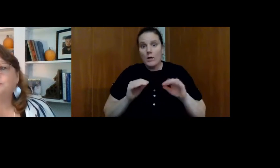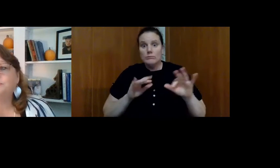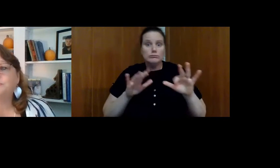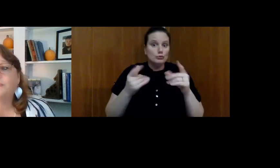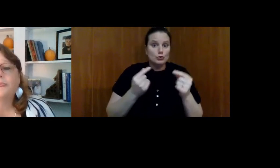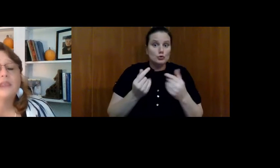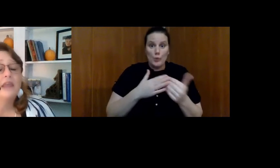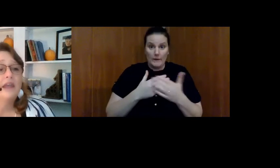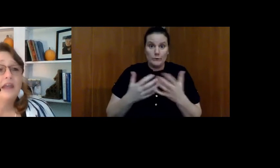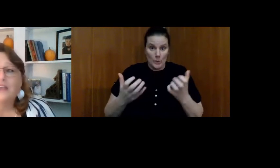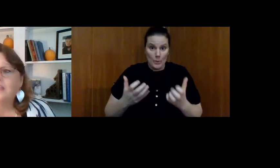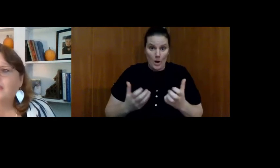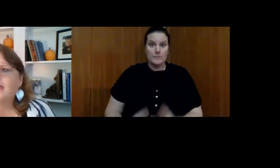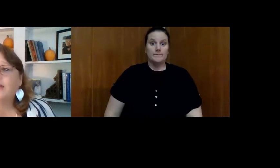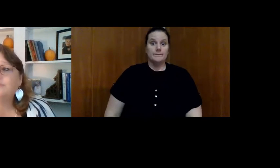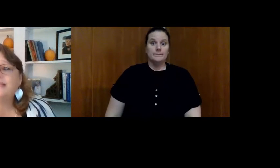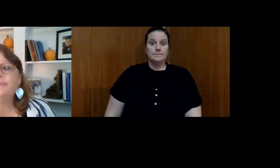do?